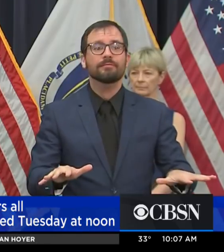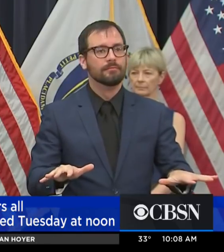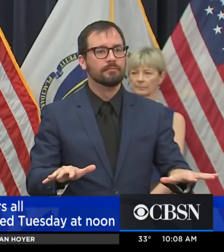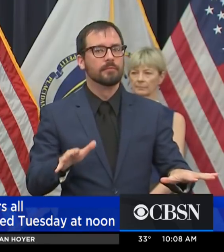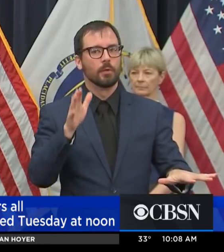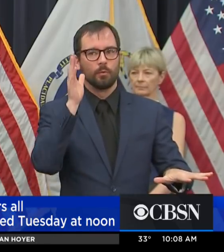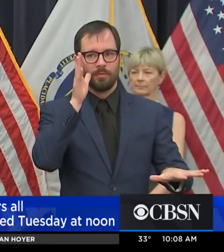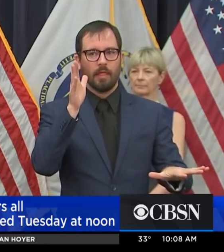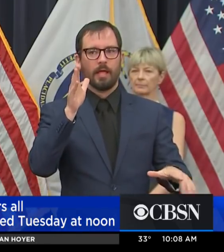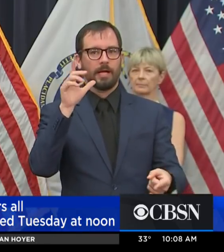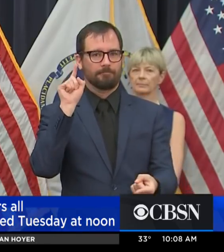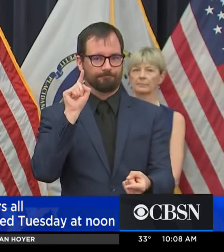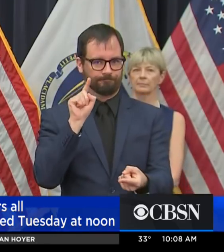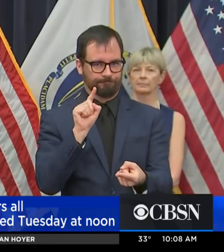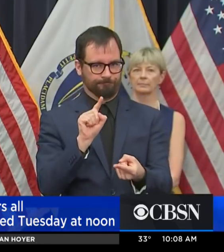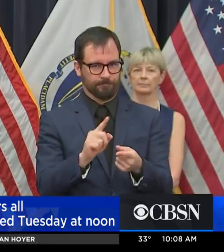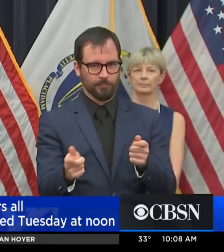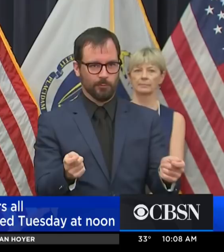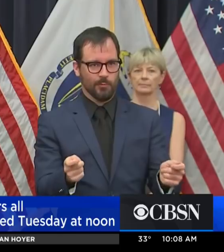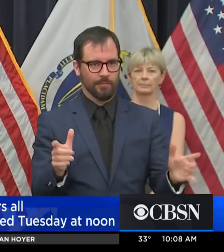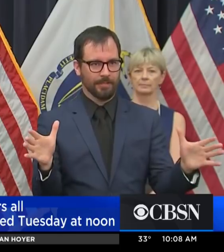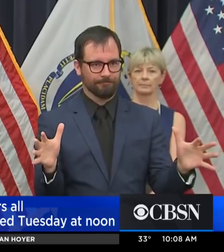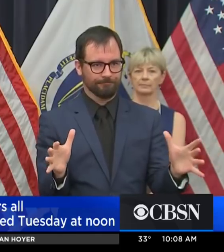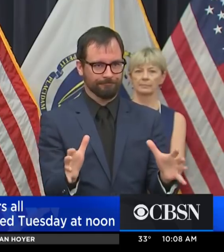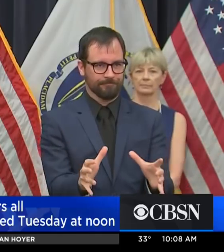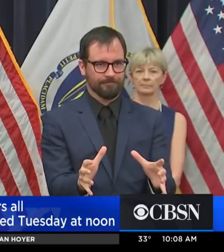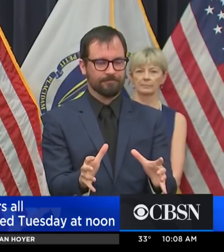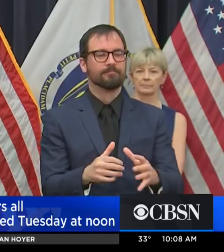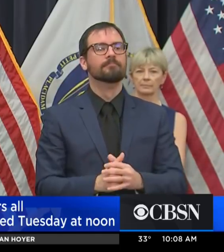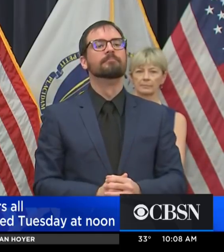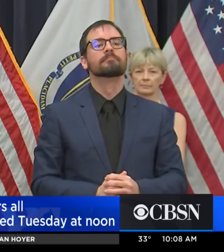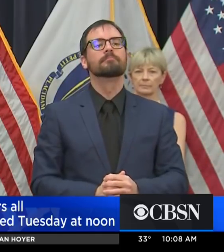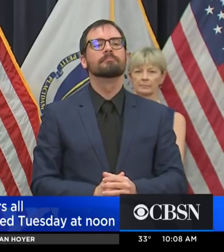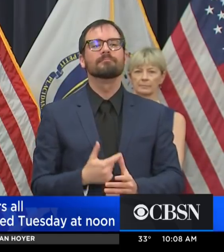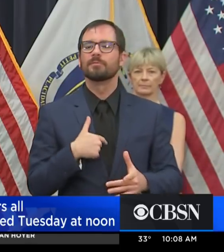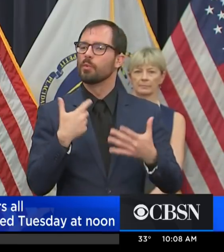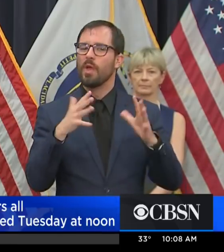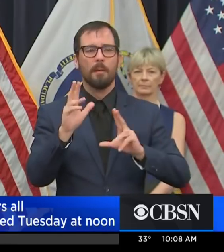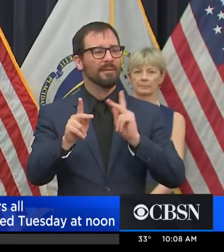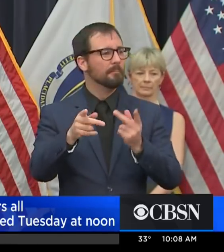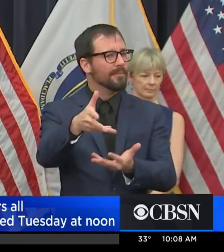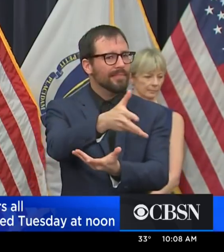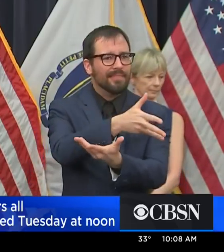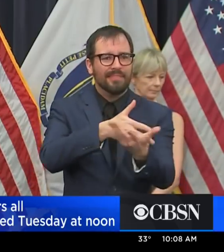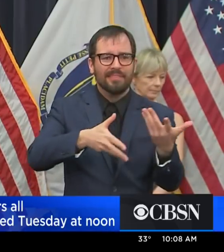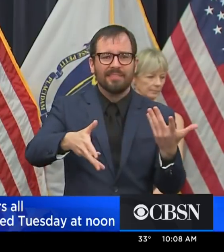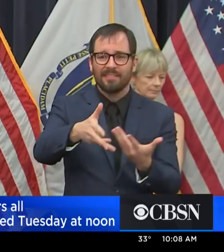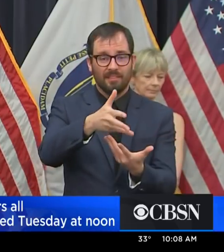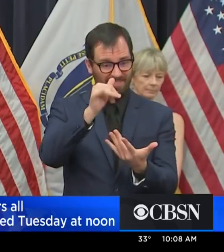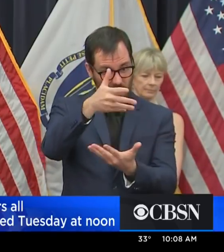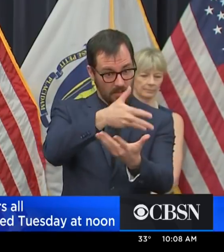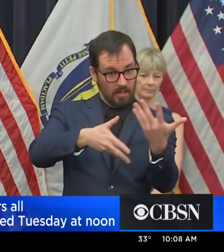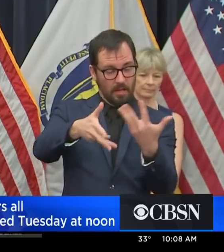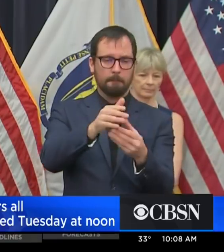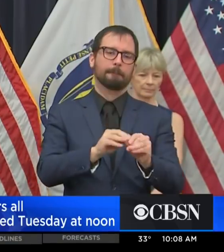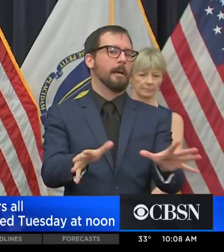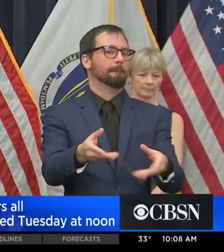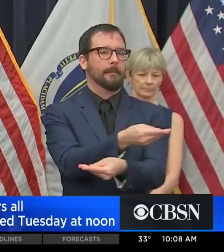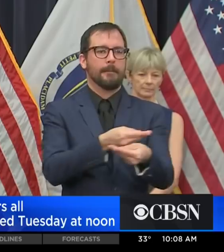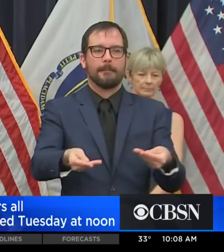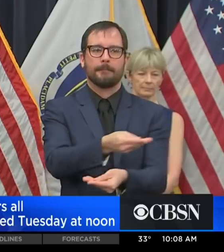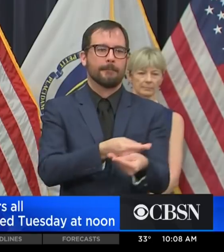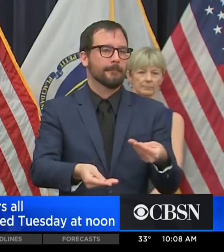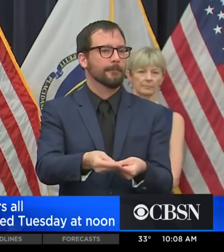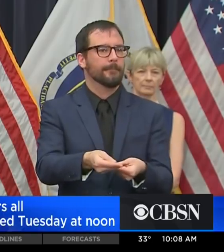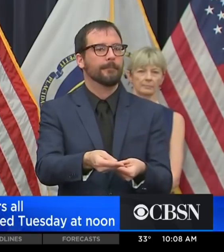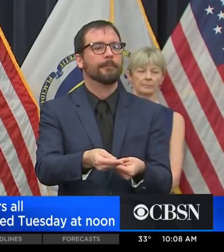now to prevent more person-to-person interaction and spreading the virus will buy us more time, so our health care system can better prepare